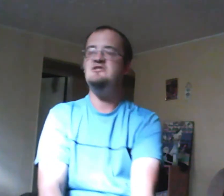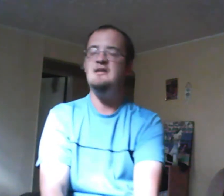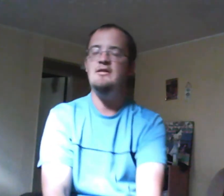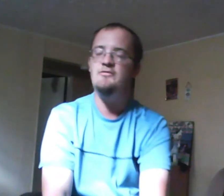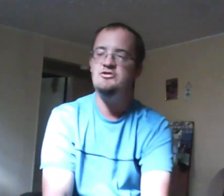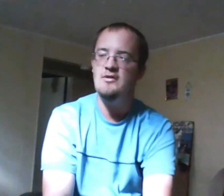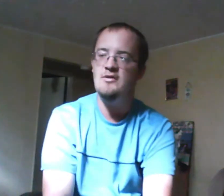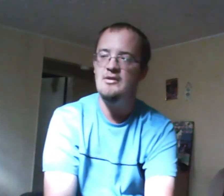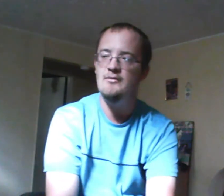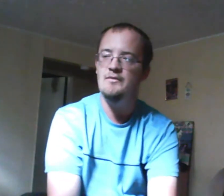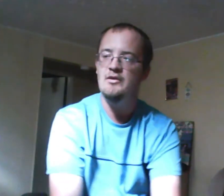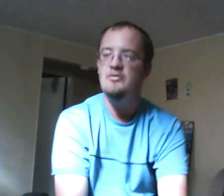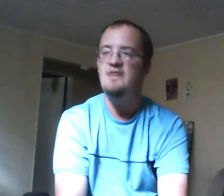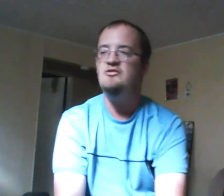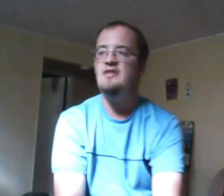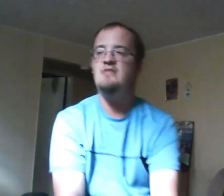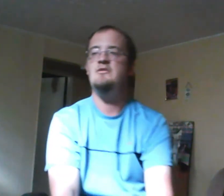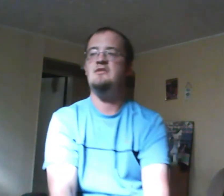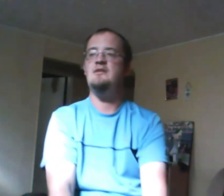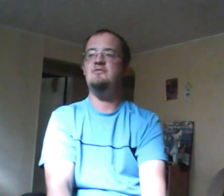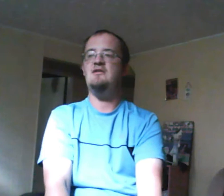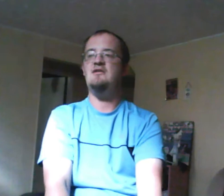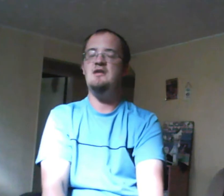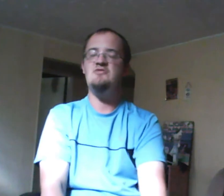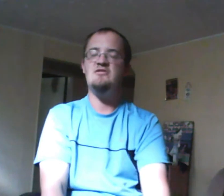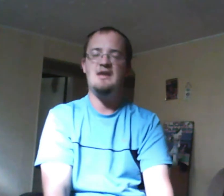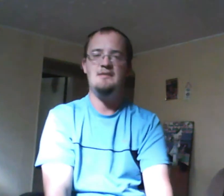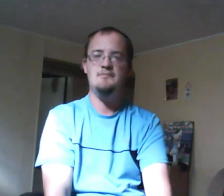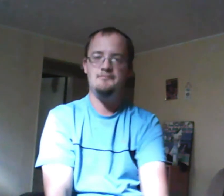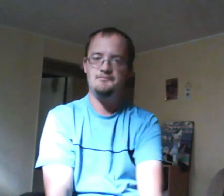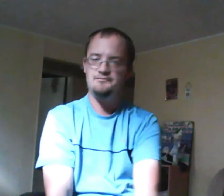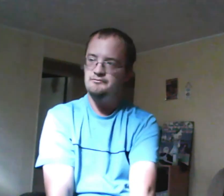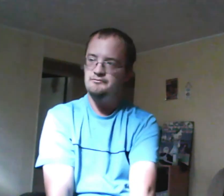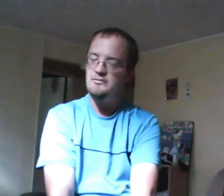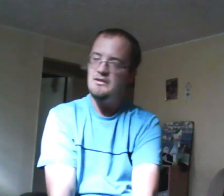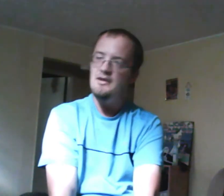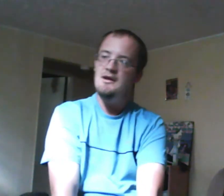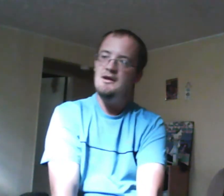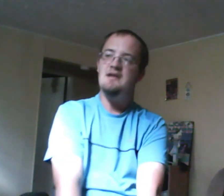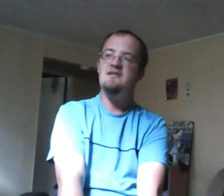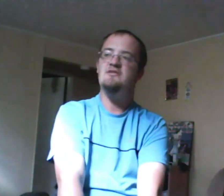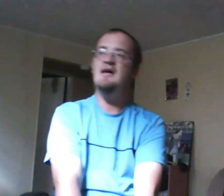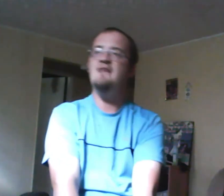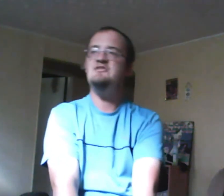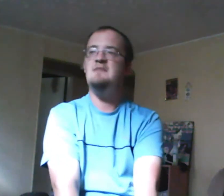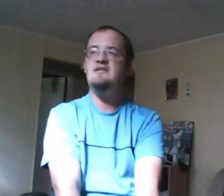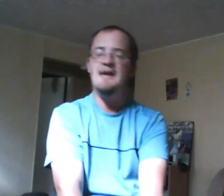virtuoso who loved classical music and dressed okay and then in season 12 she meets Cam Saunders